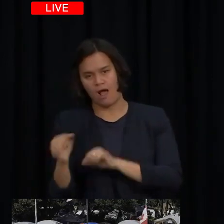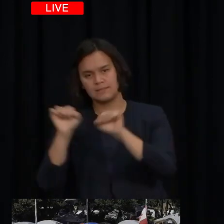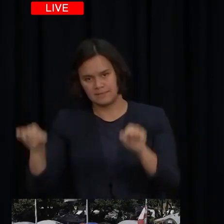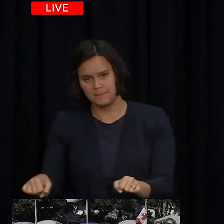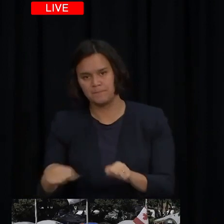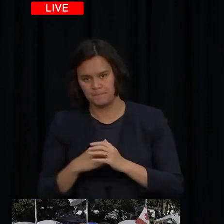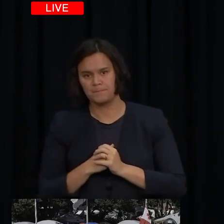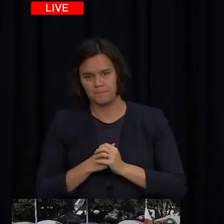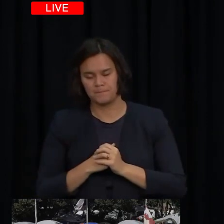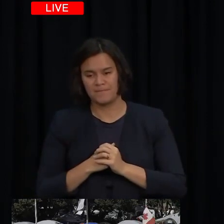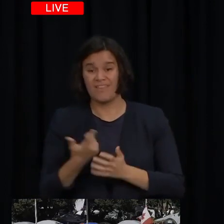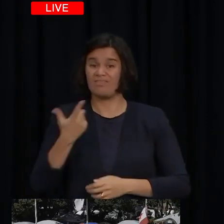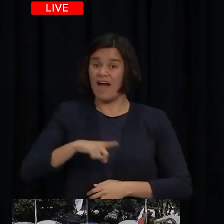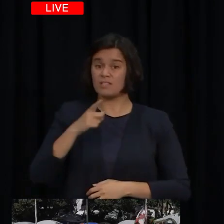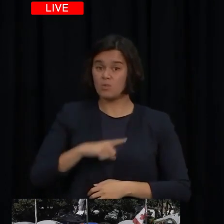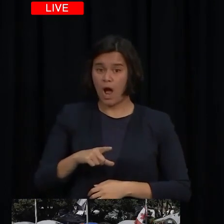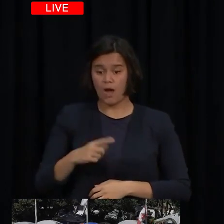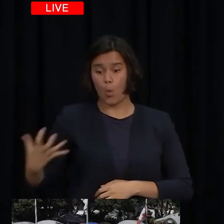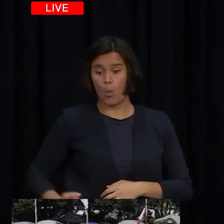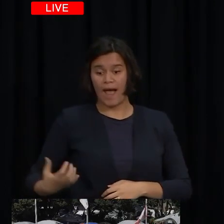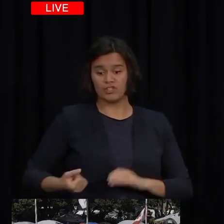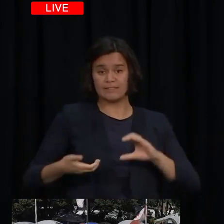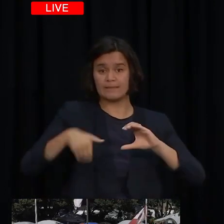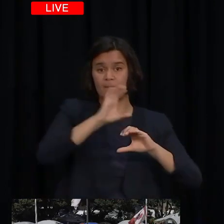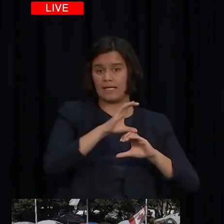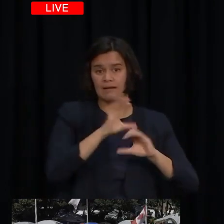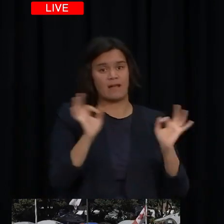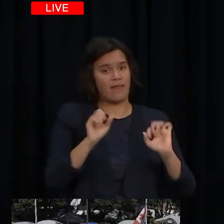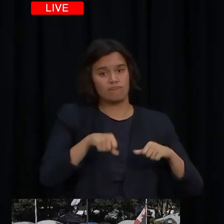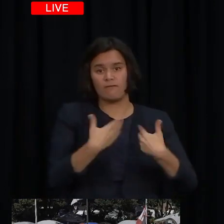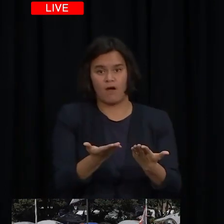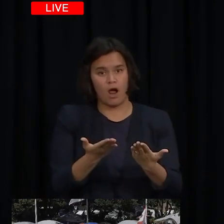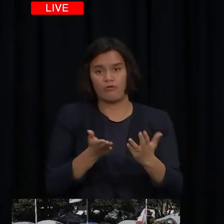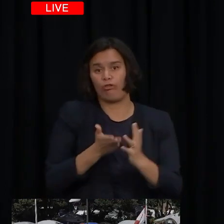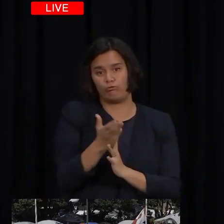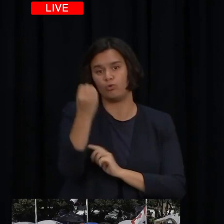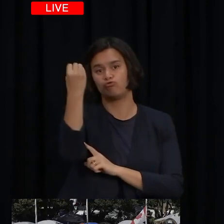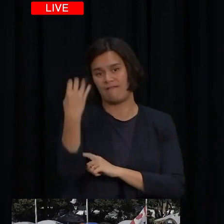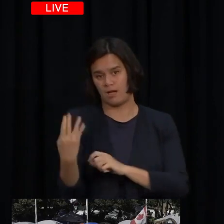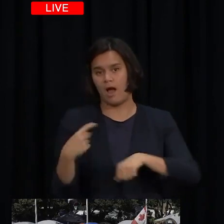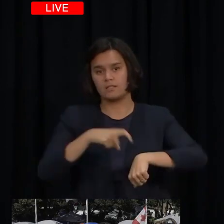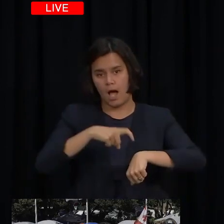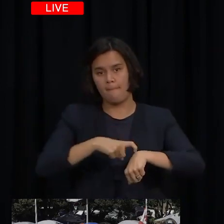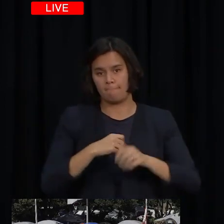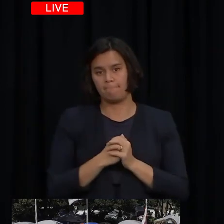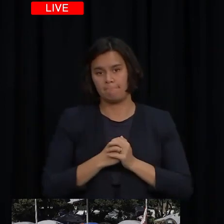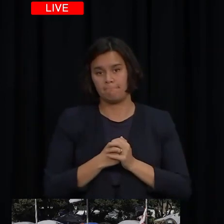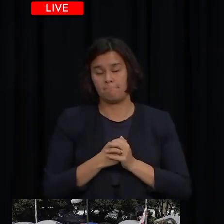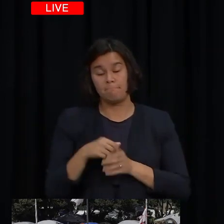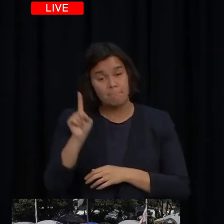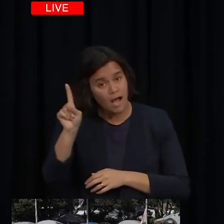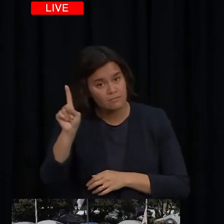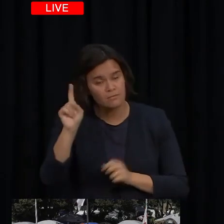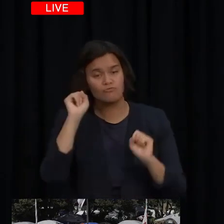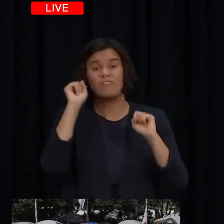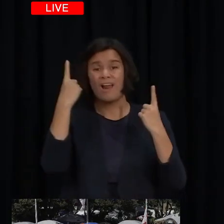have across-the-board financial support like the wage subsidy scheme available during the COVID protection framework. However, for some